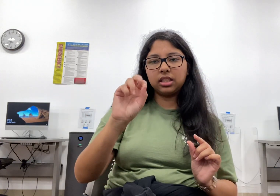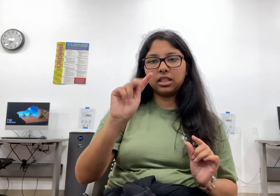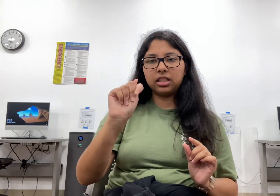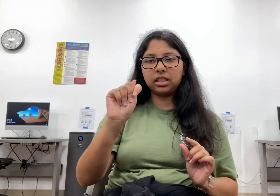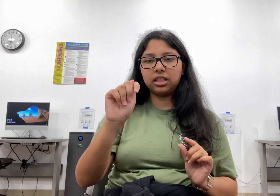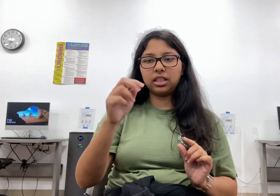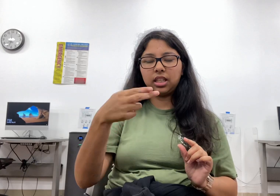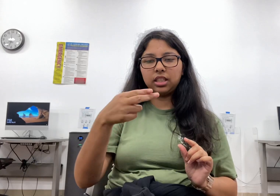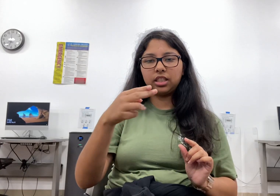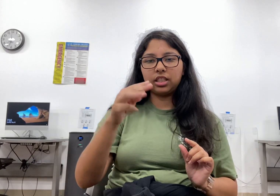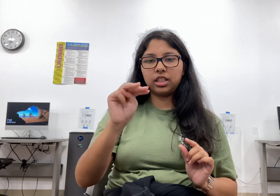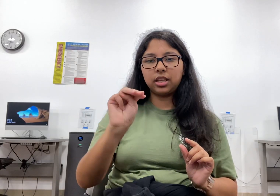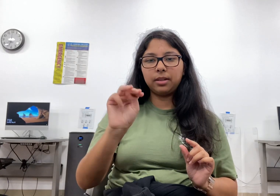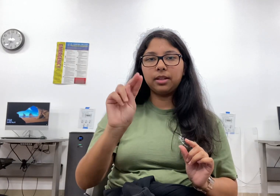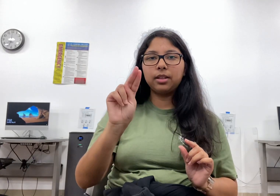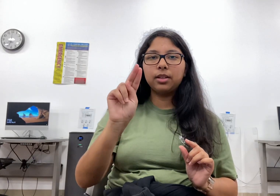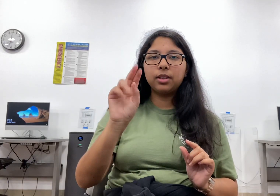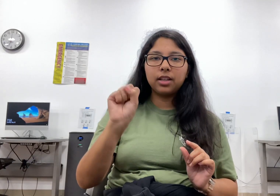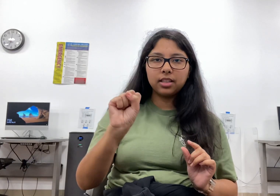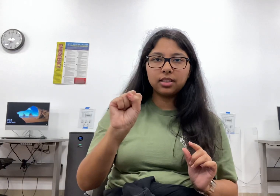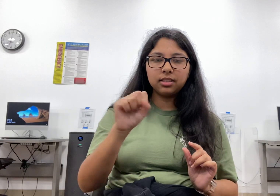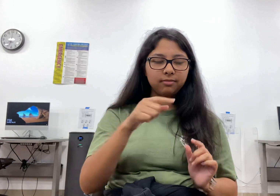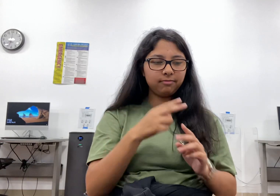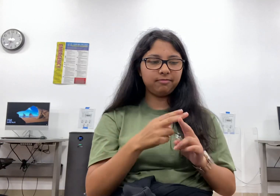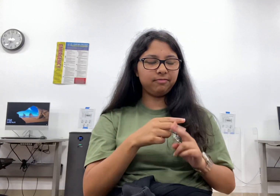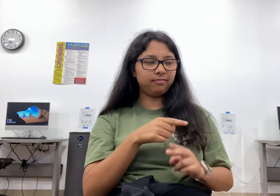and it's only a quarter of a mile wide.